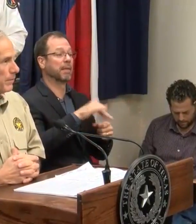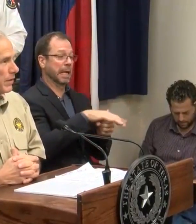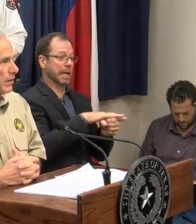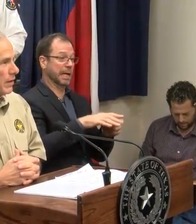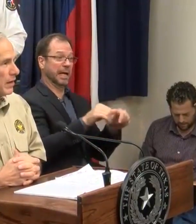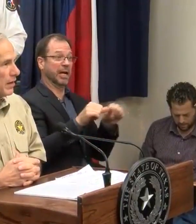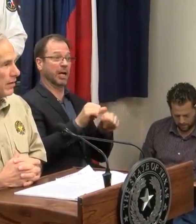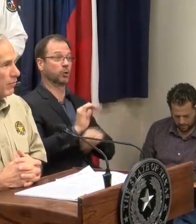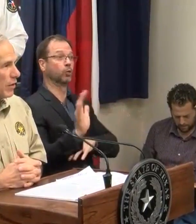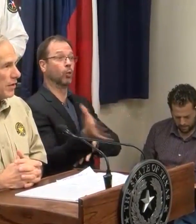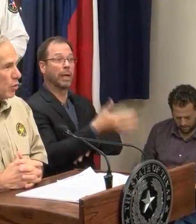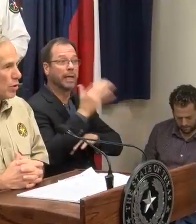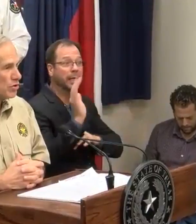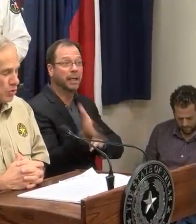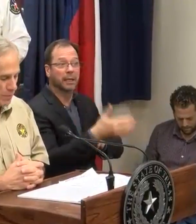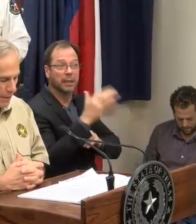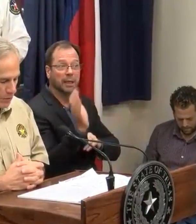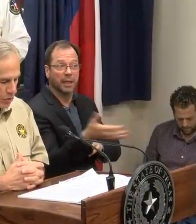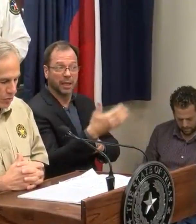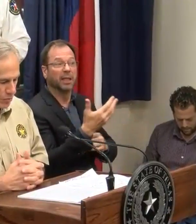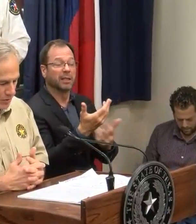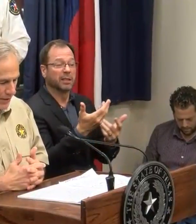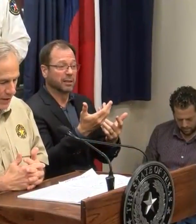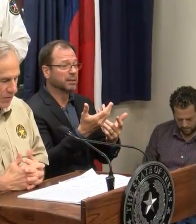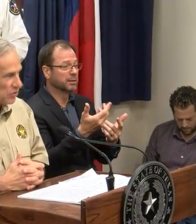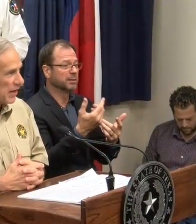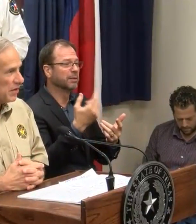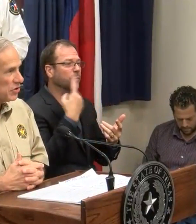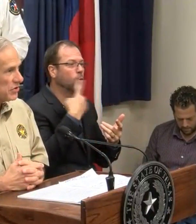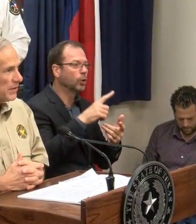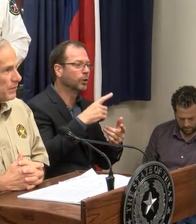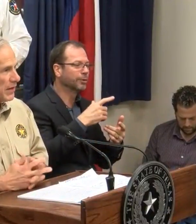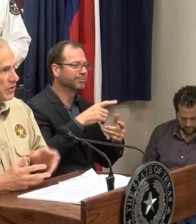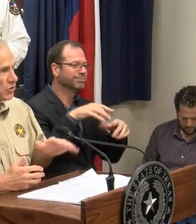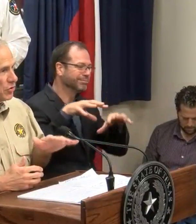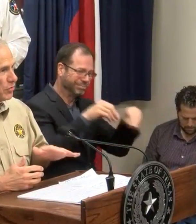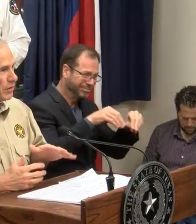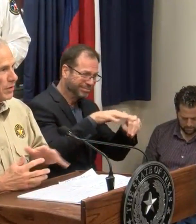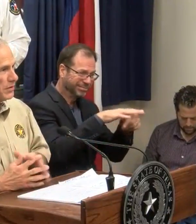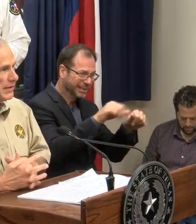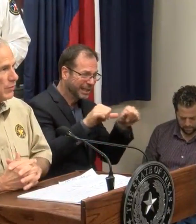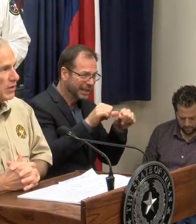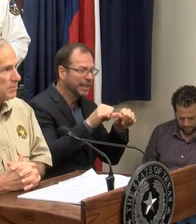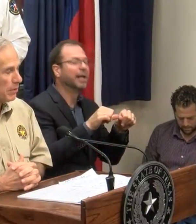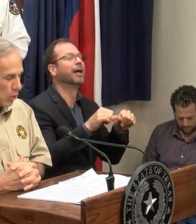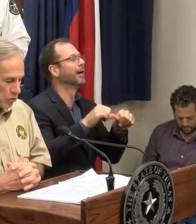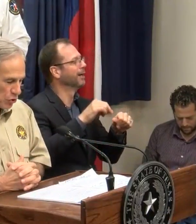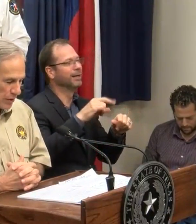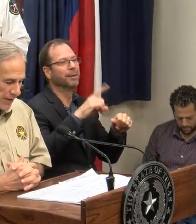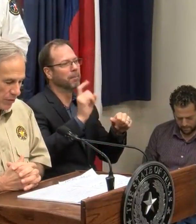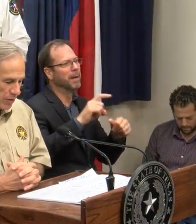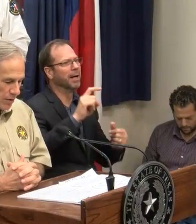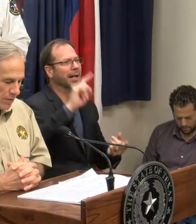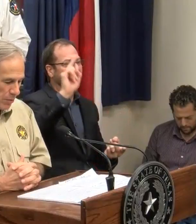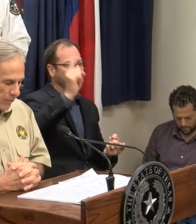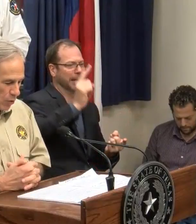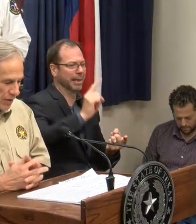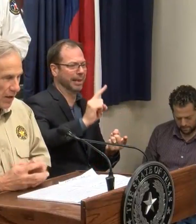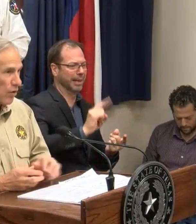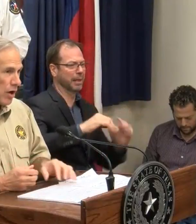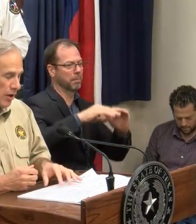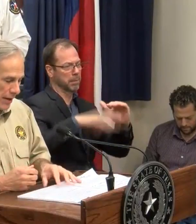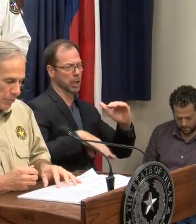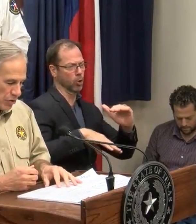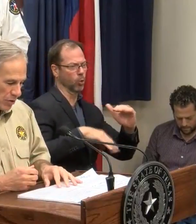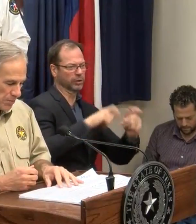area of where they're going to be able to take care of those outages has to decrease below a certain level before